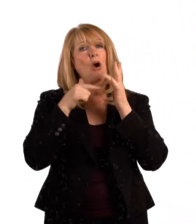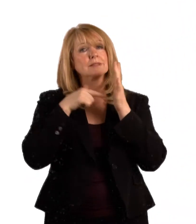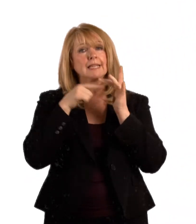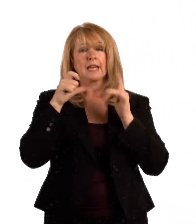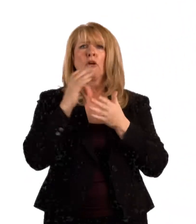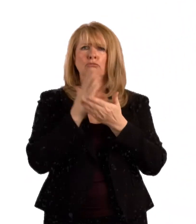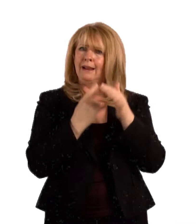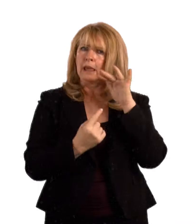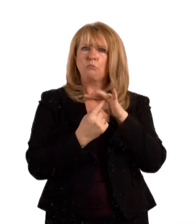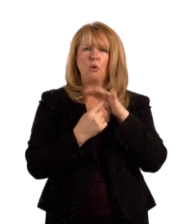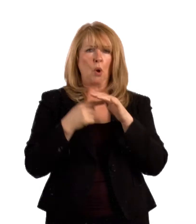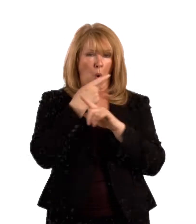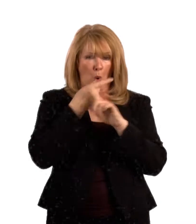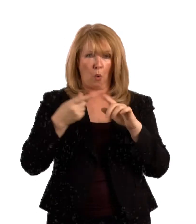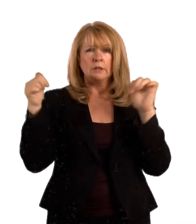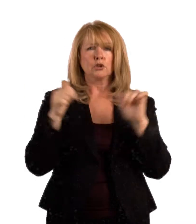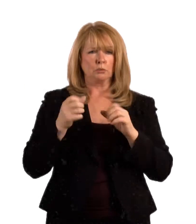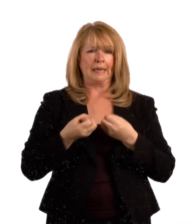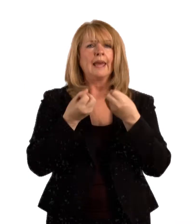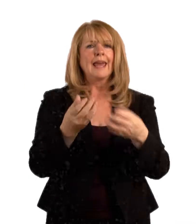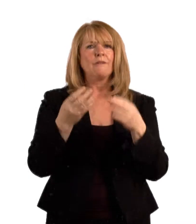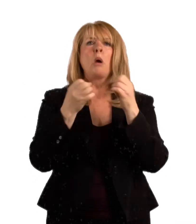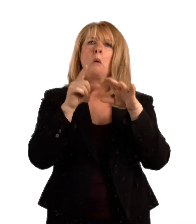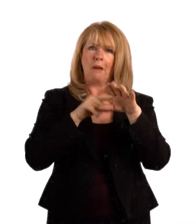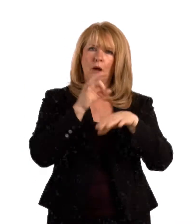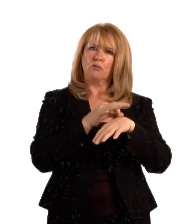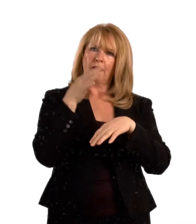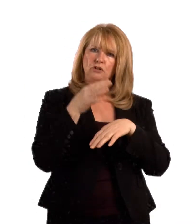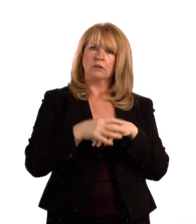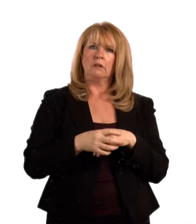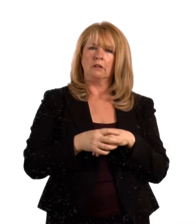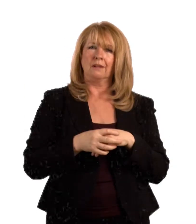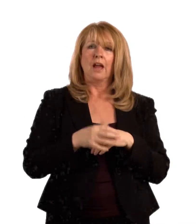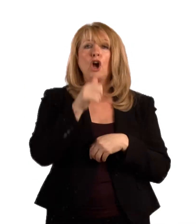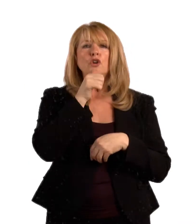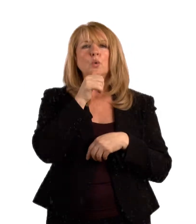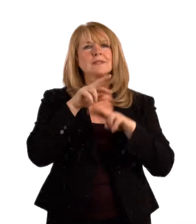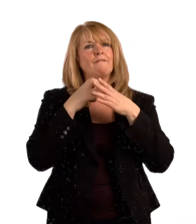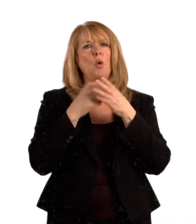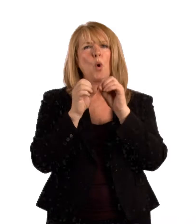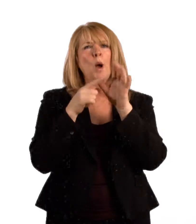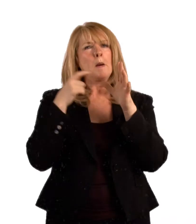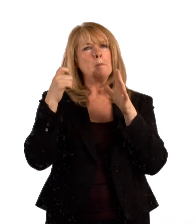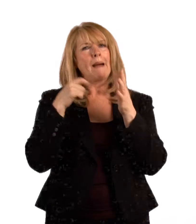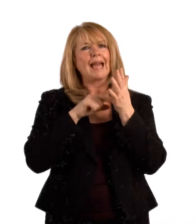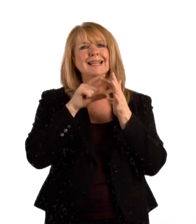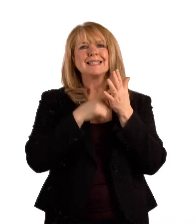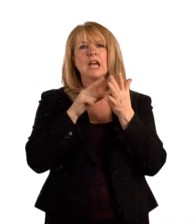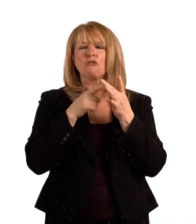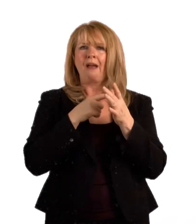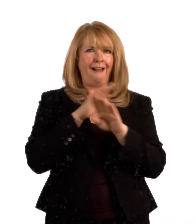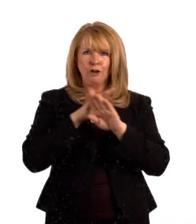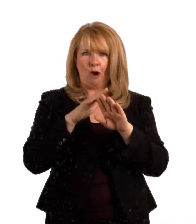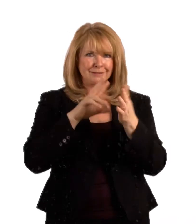Antibiotics are important medicines and should only be prescribed by a health professional. Antibiotics are used for bacterial infections,